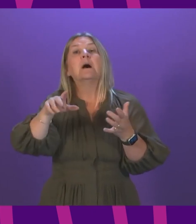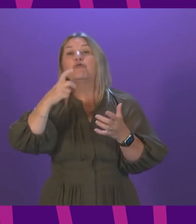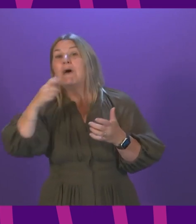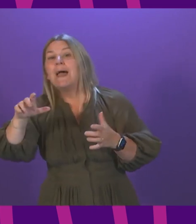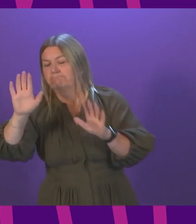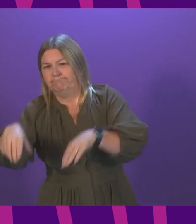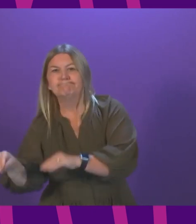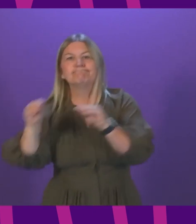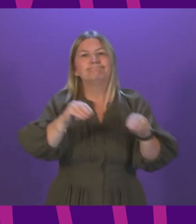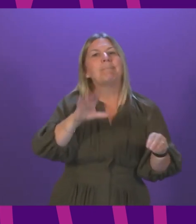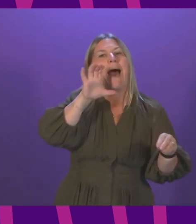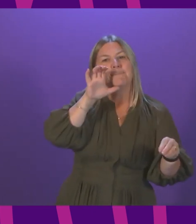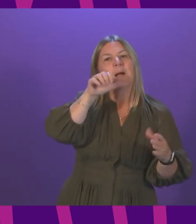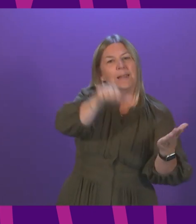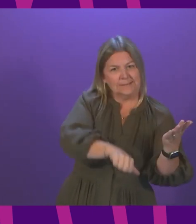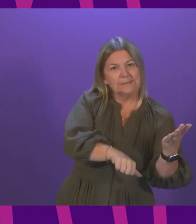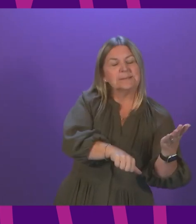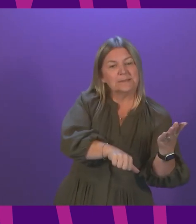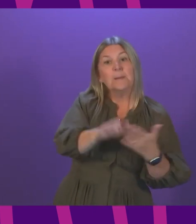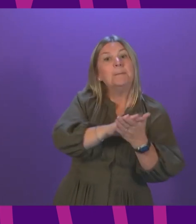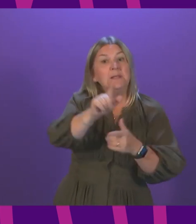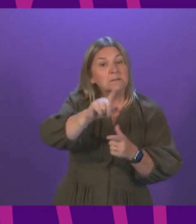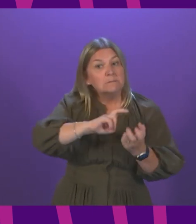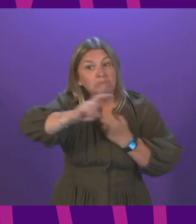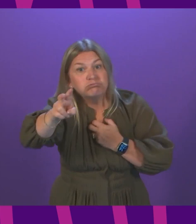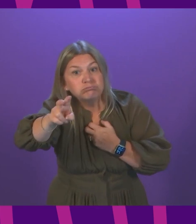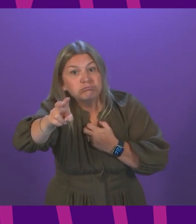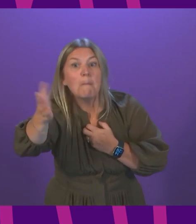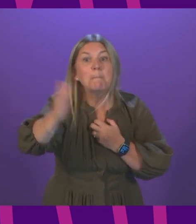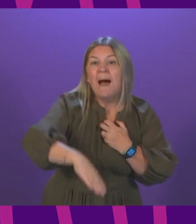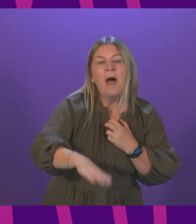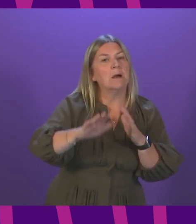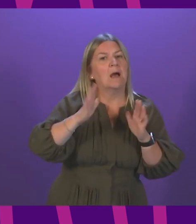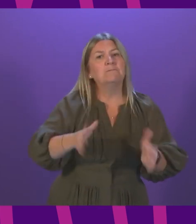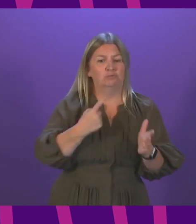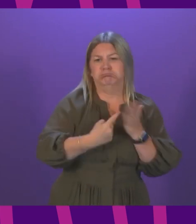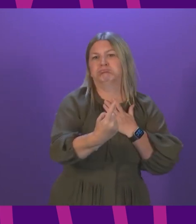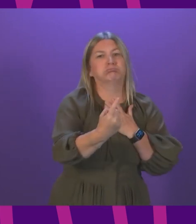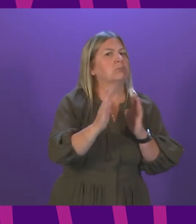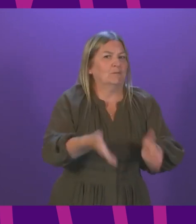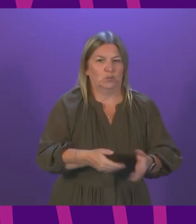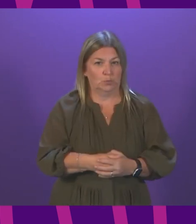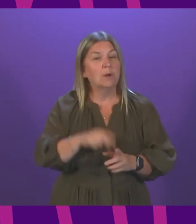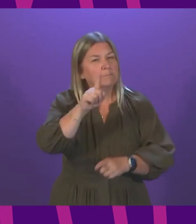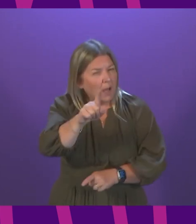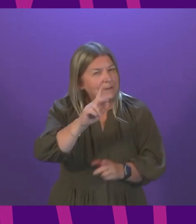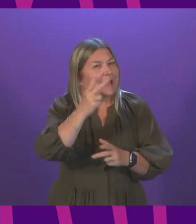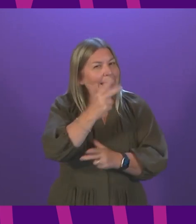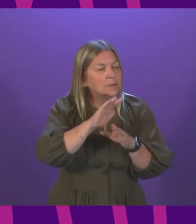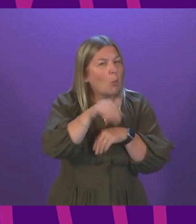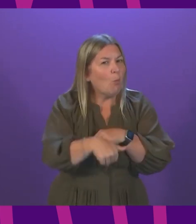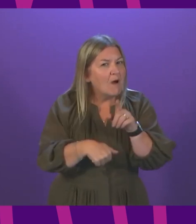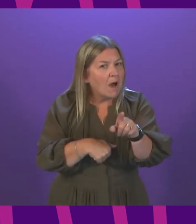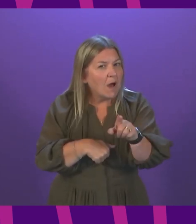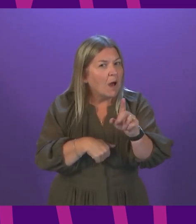travellers will not need to self-isolate when they return from these countries. However, people who are 18 or over and who have not